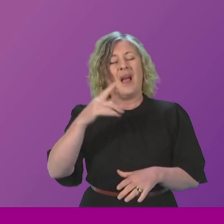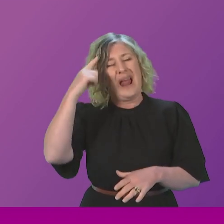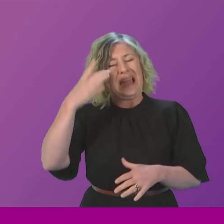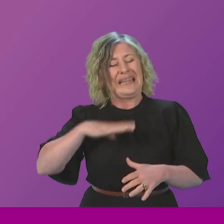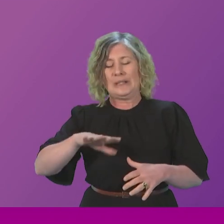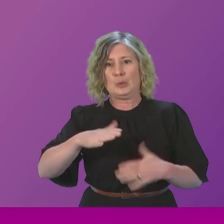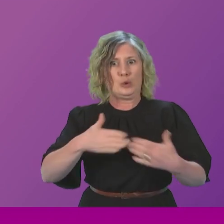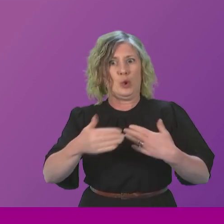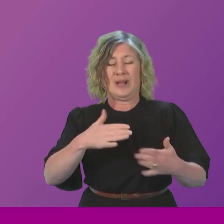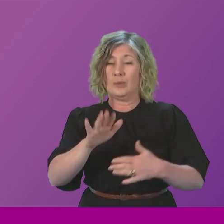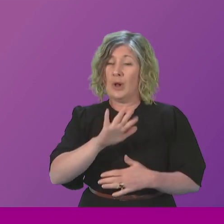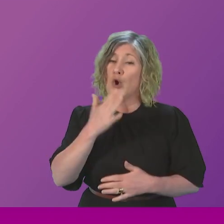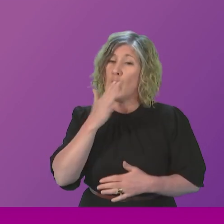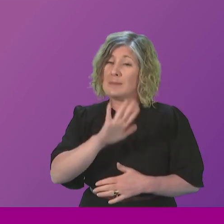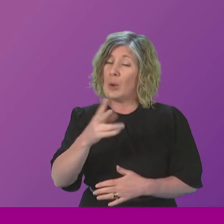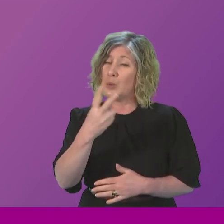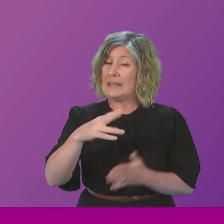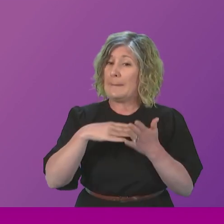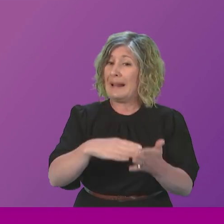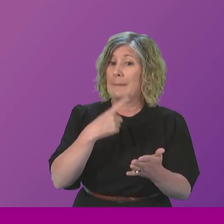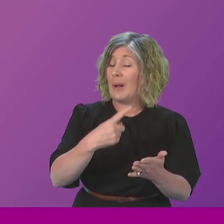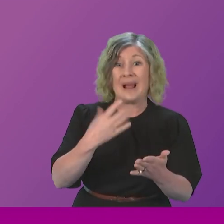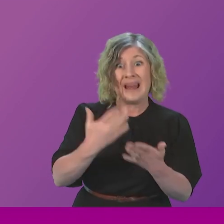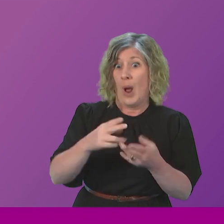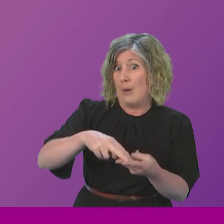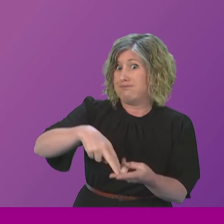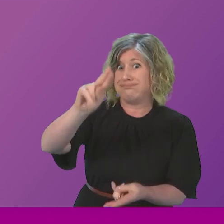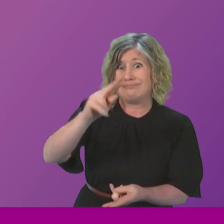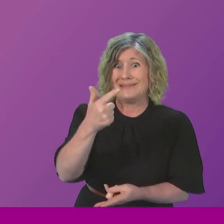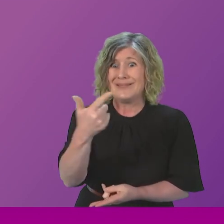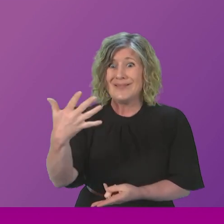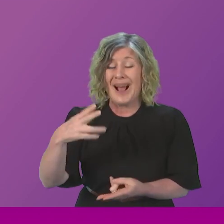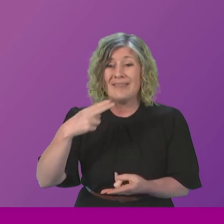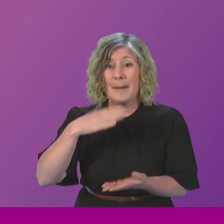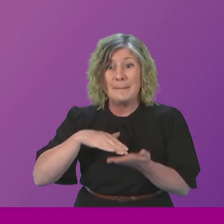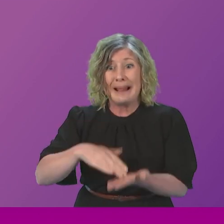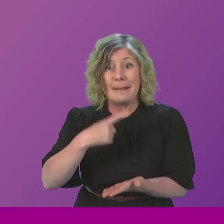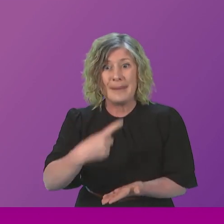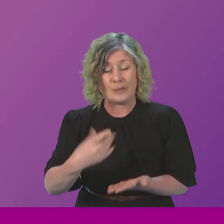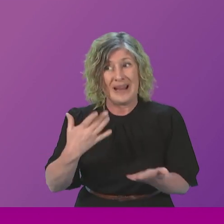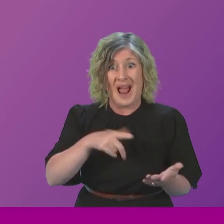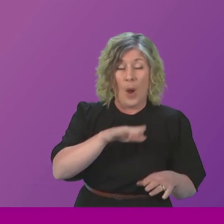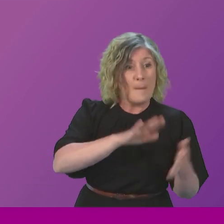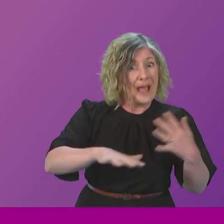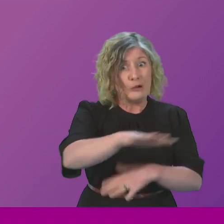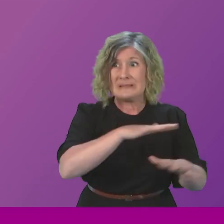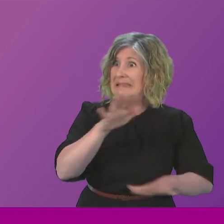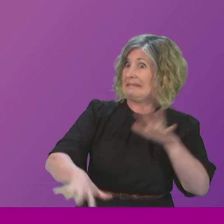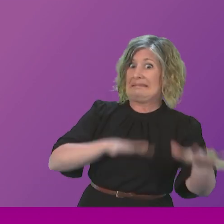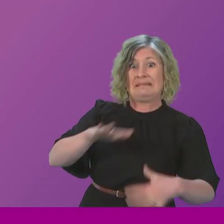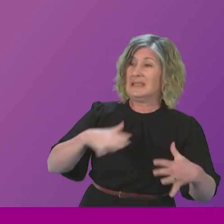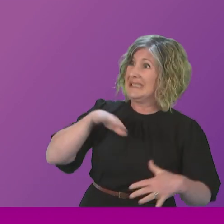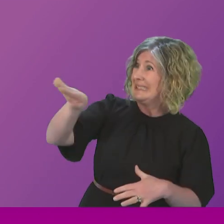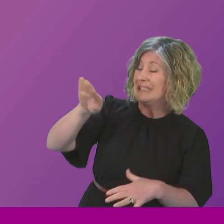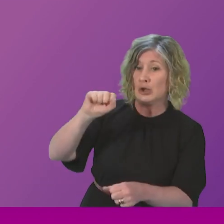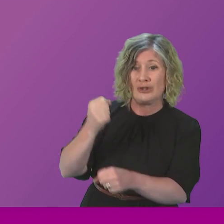It is now an incredible £75 million. Parents are looking for the Scottish Government to help resolve this situation. Does the